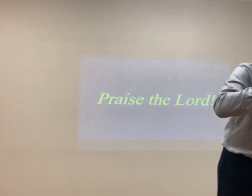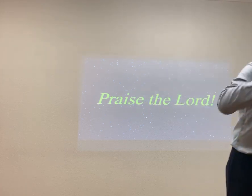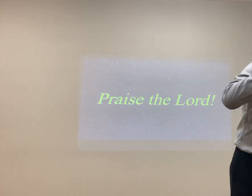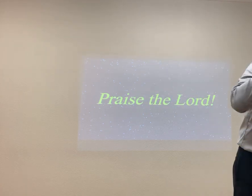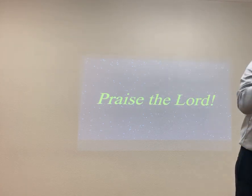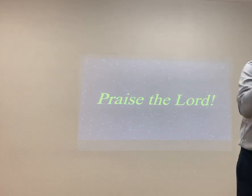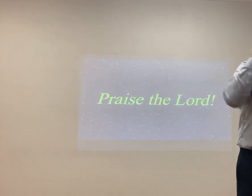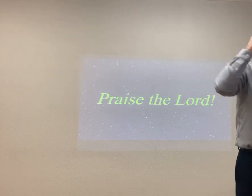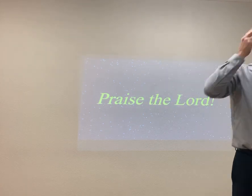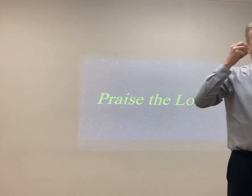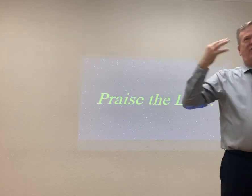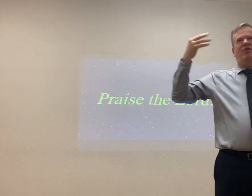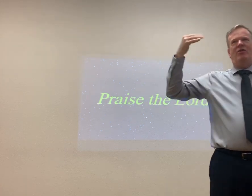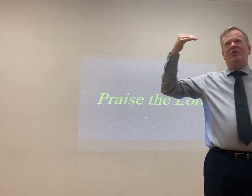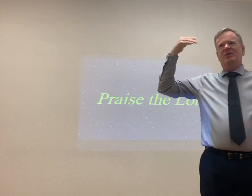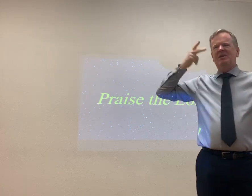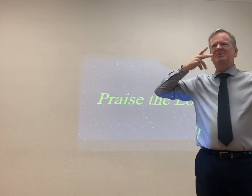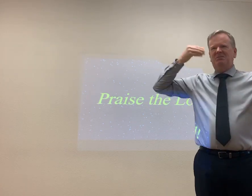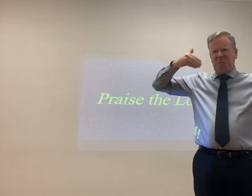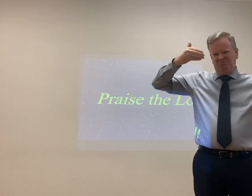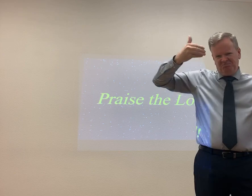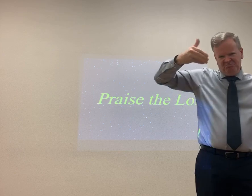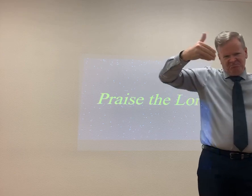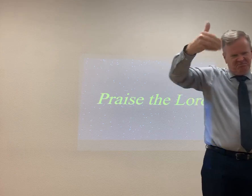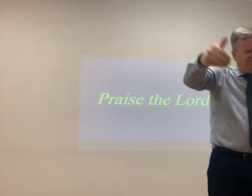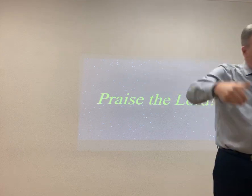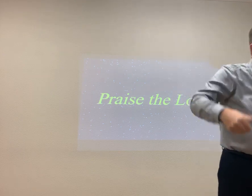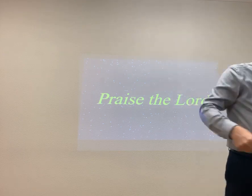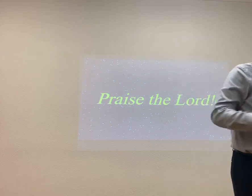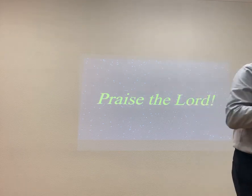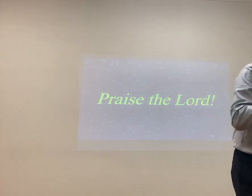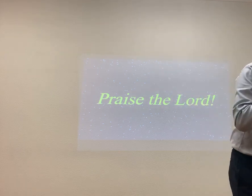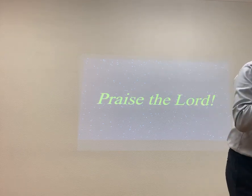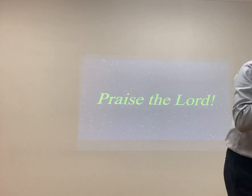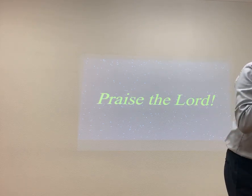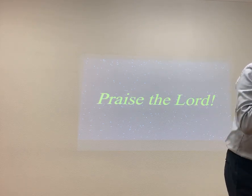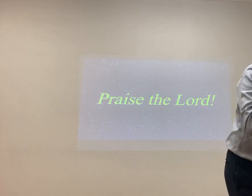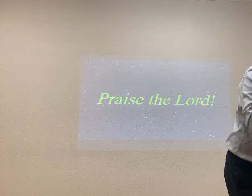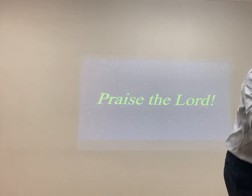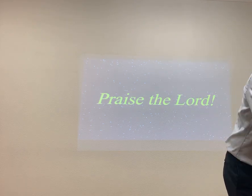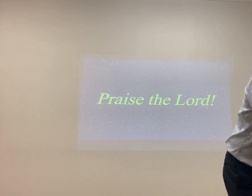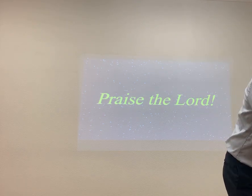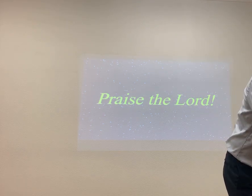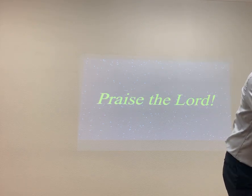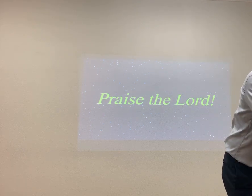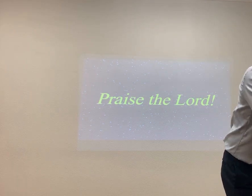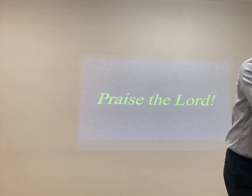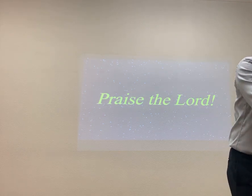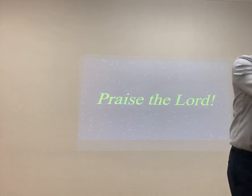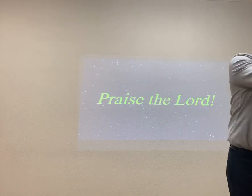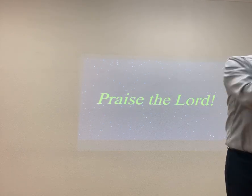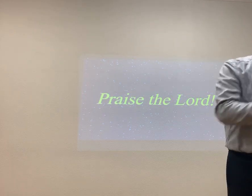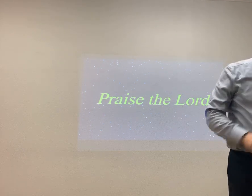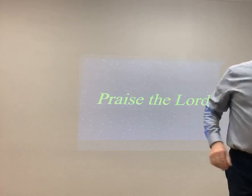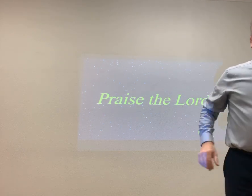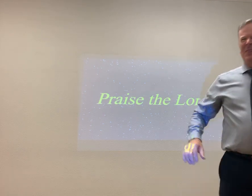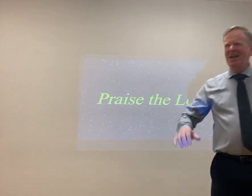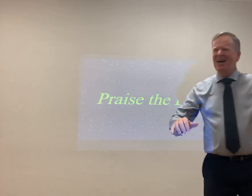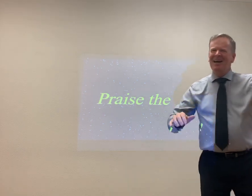Yes? 15 years ago. We've known each other, so we see each other time to time. When are you getting married? No, I'm joking down